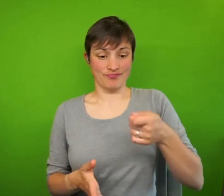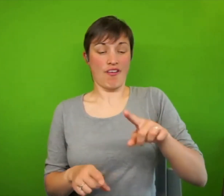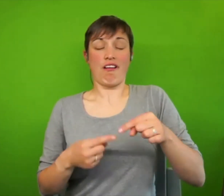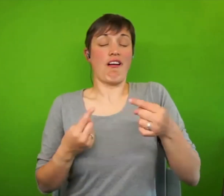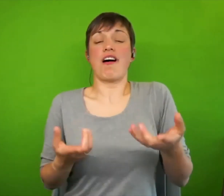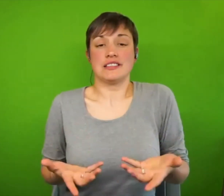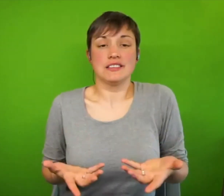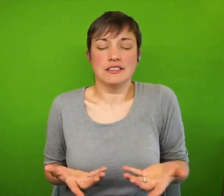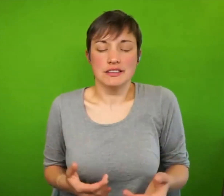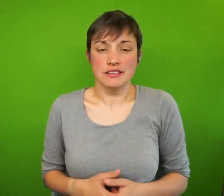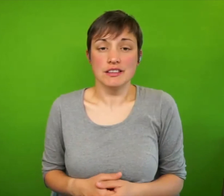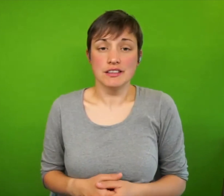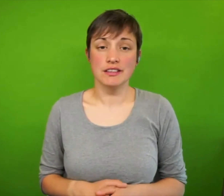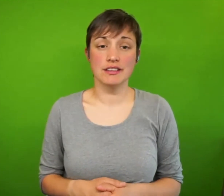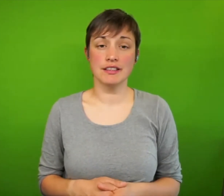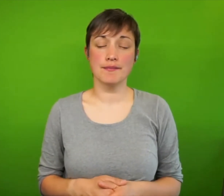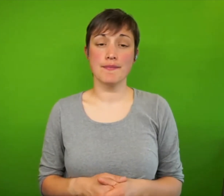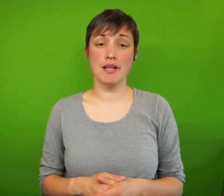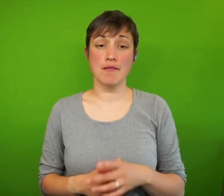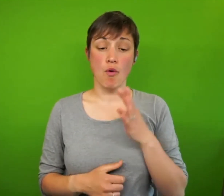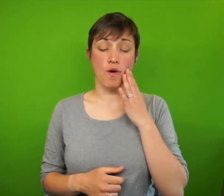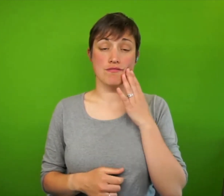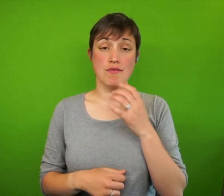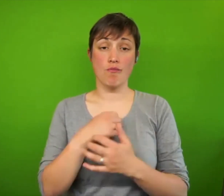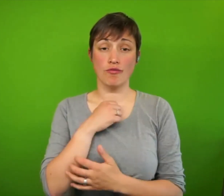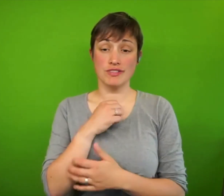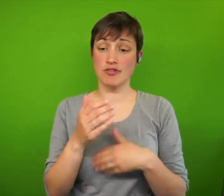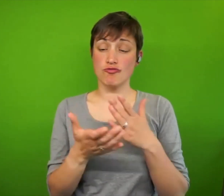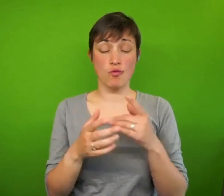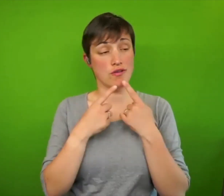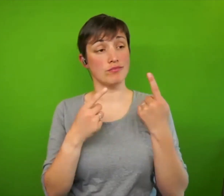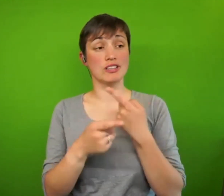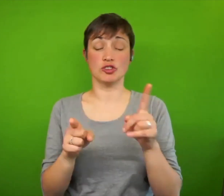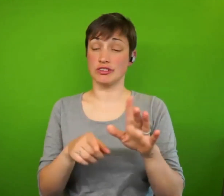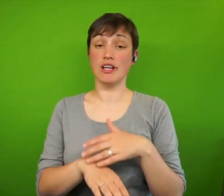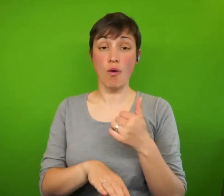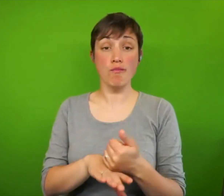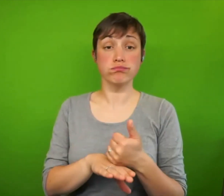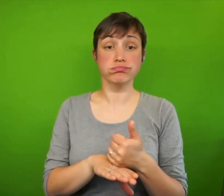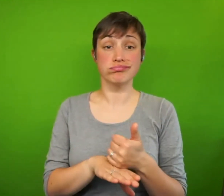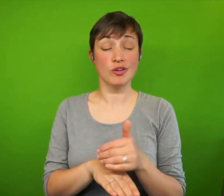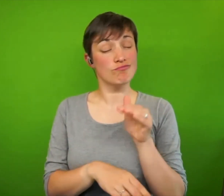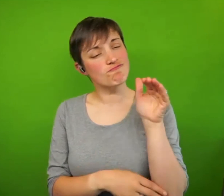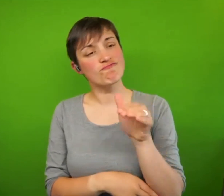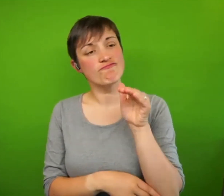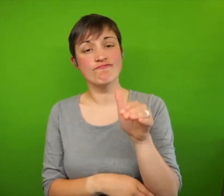when the poverty truth commission is set up that perhaps you you go to them and talk to them and then see